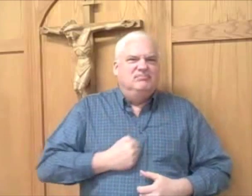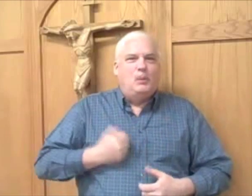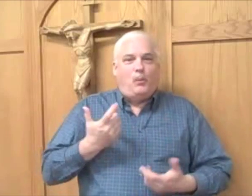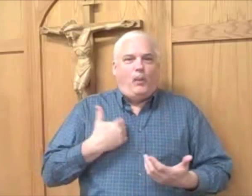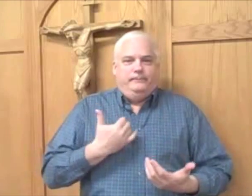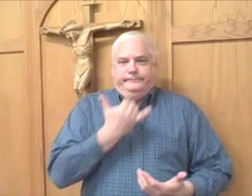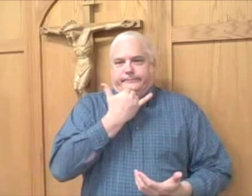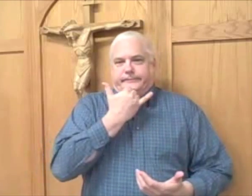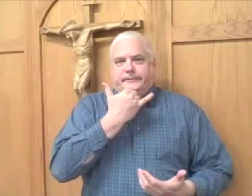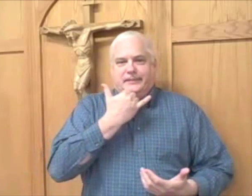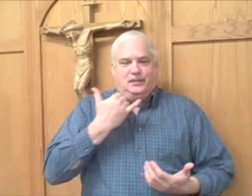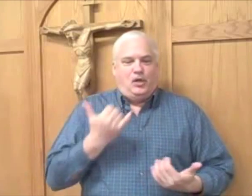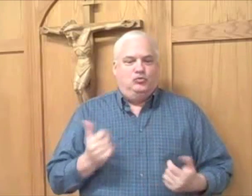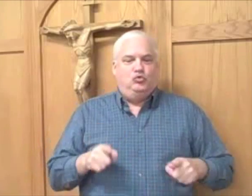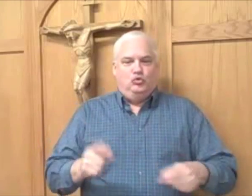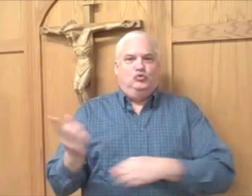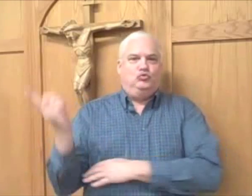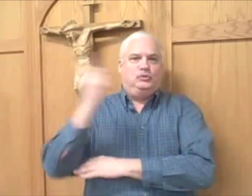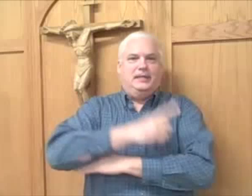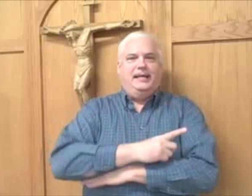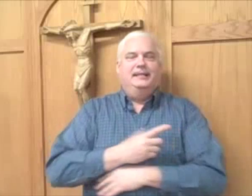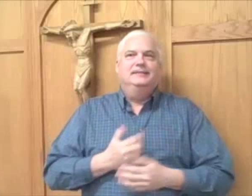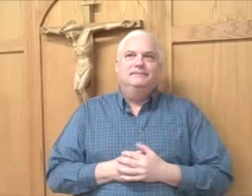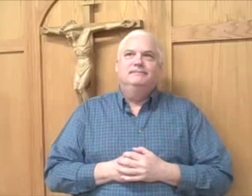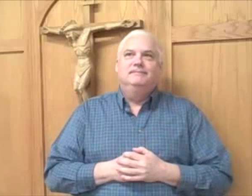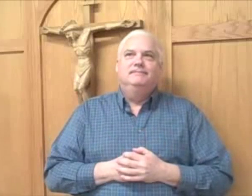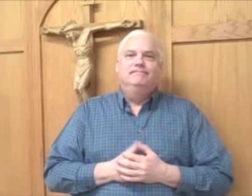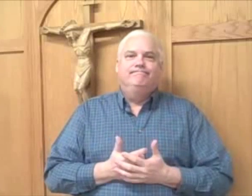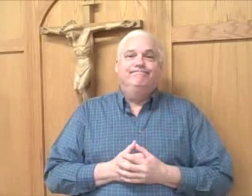also repent and ask him to forgive my sins that I've committed.